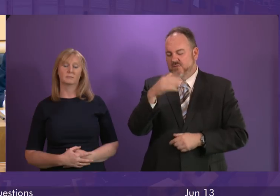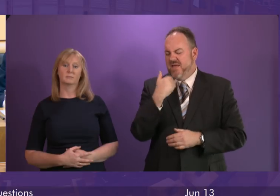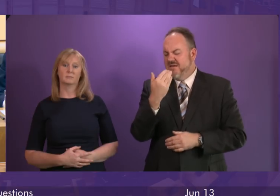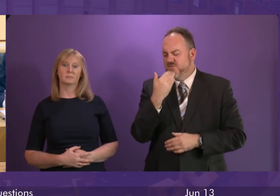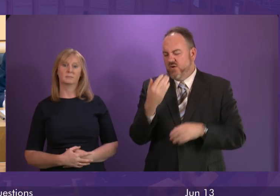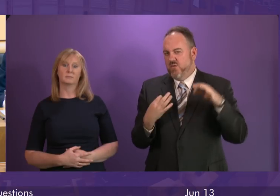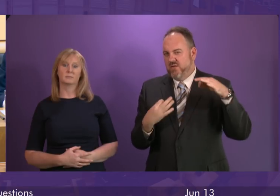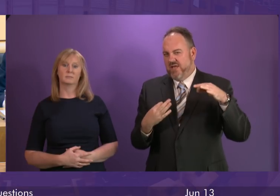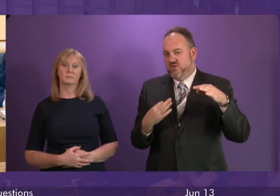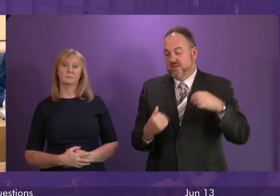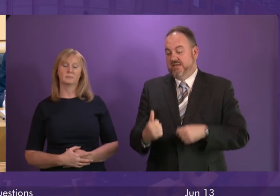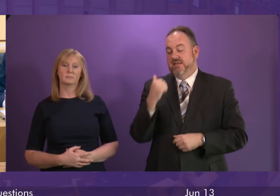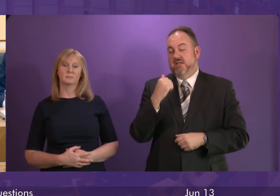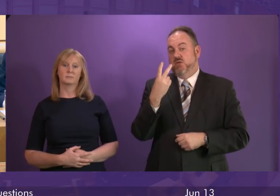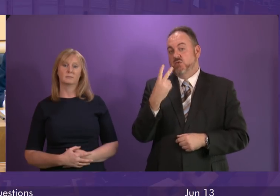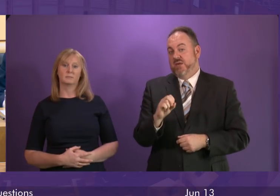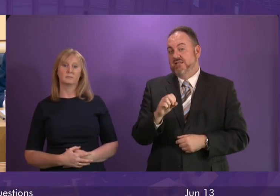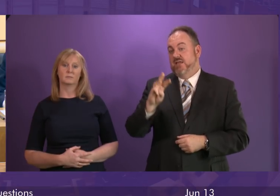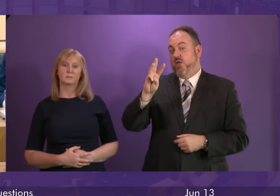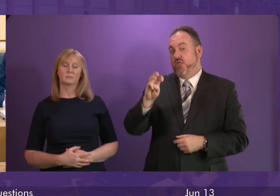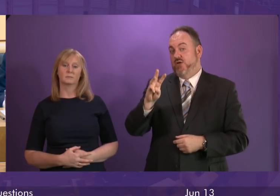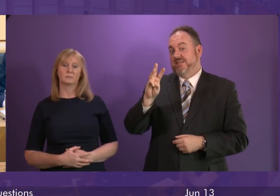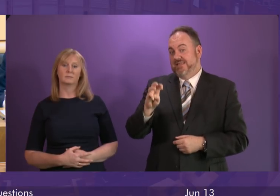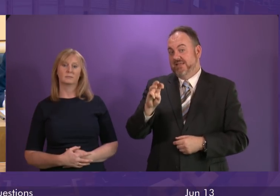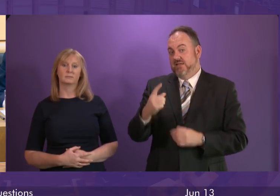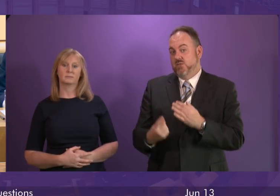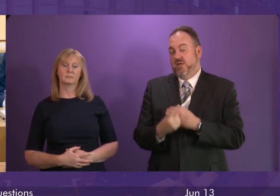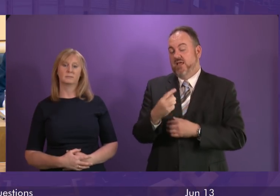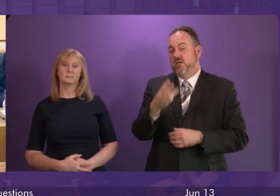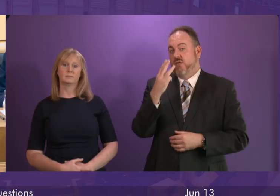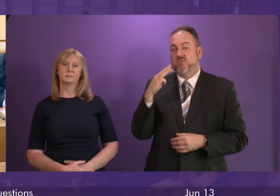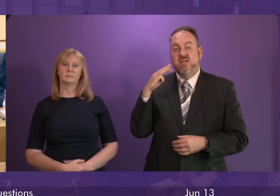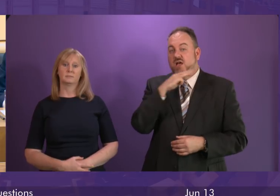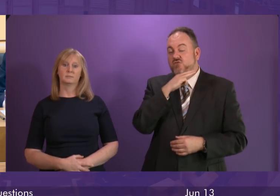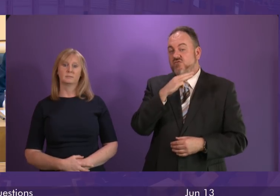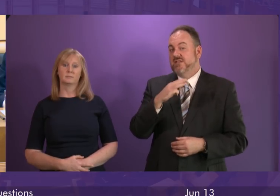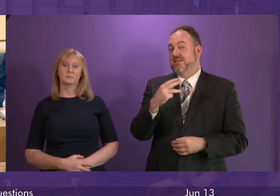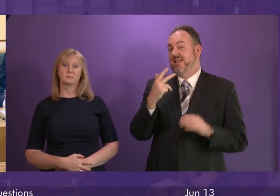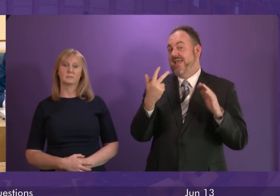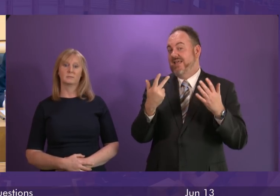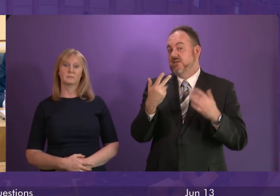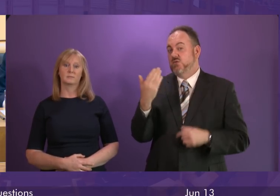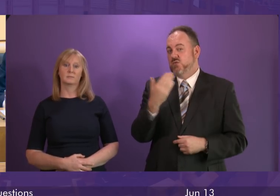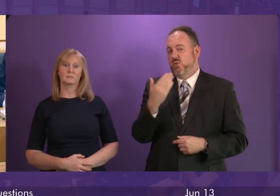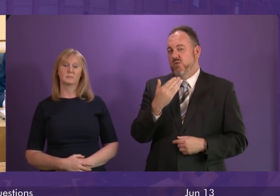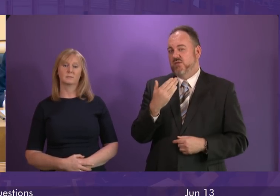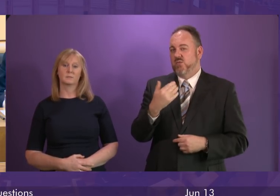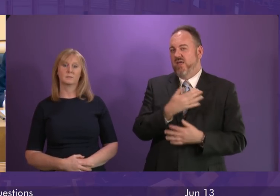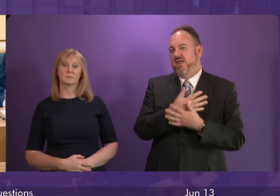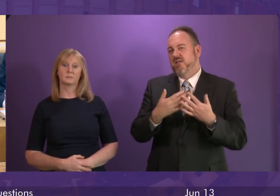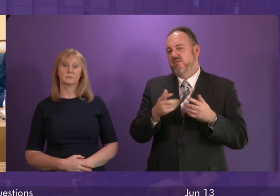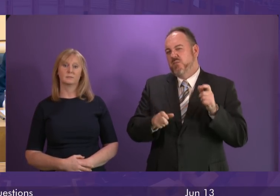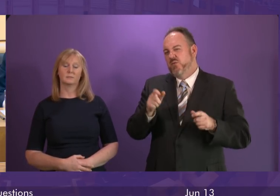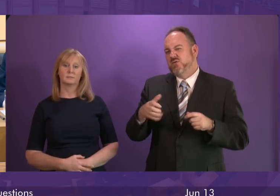In 2013, when Curriculum for Excellence was introduced, there were 308 secondary schools where pupils took an average of seven or more